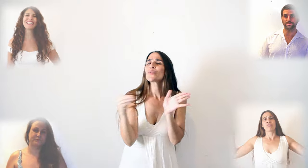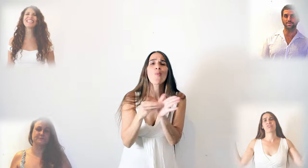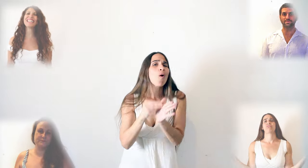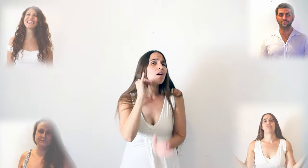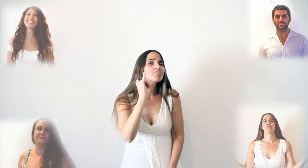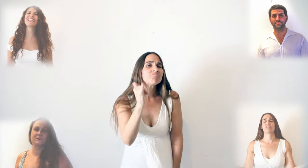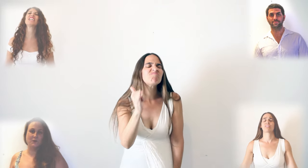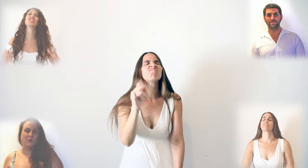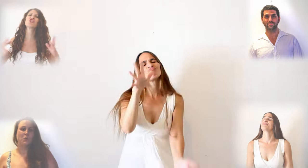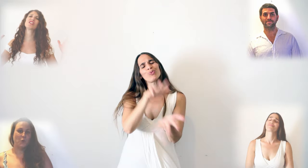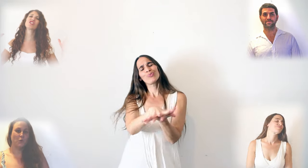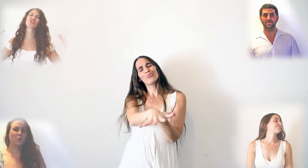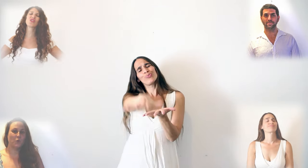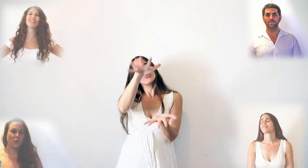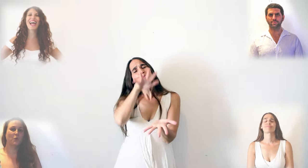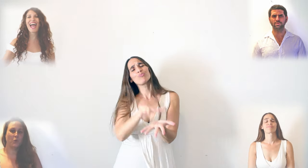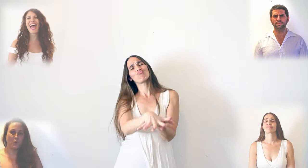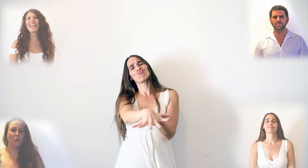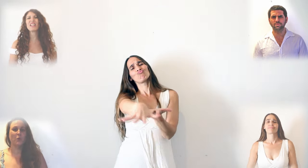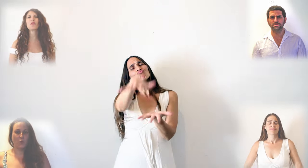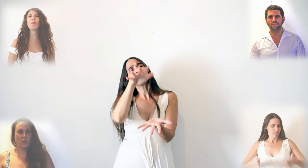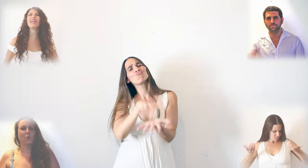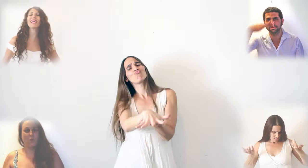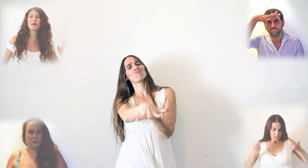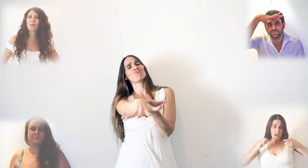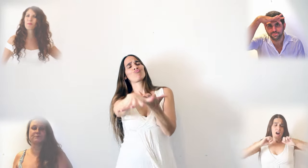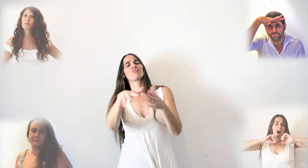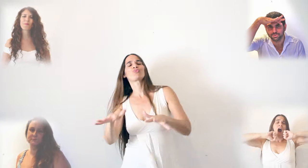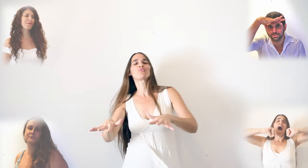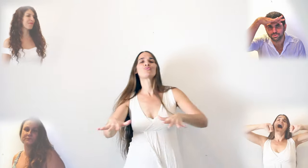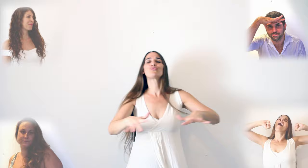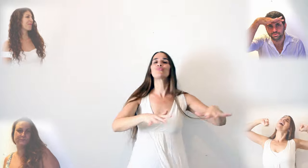I need Is just to let it be